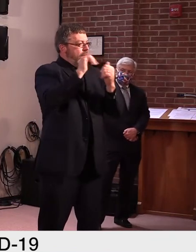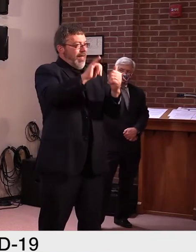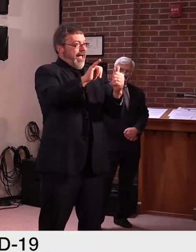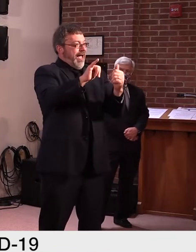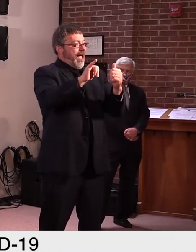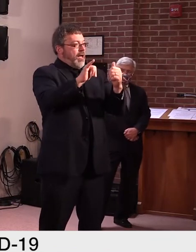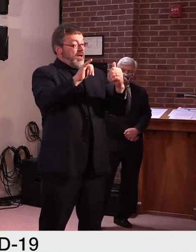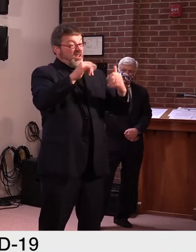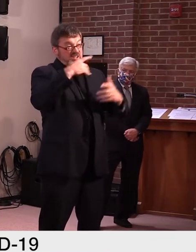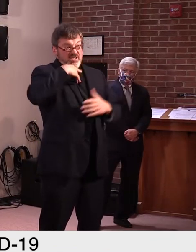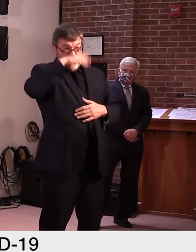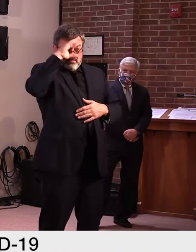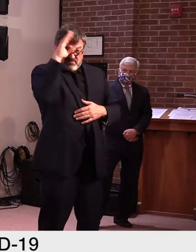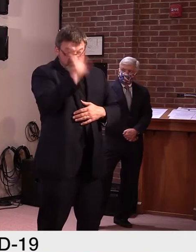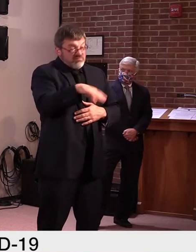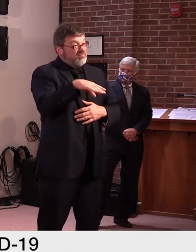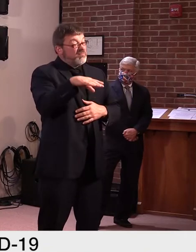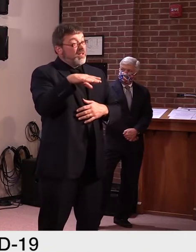better off they're going to be.